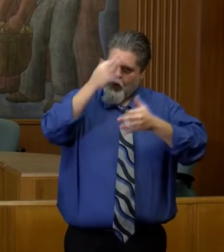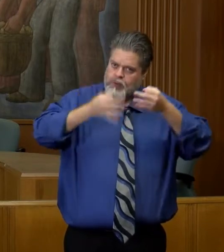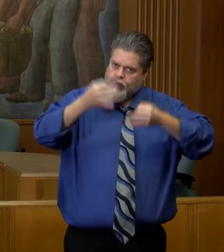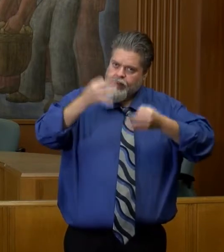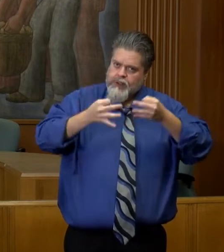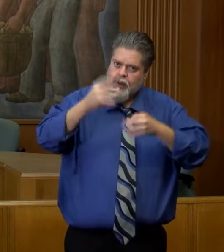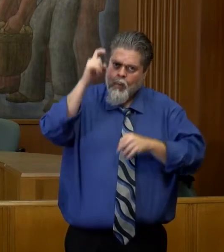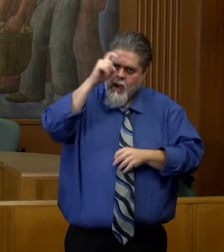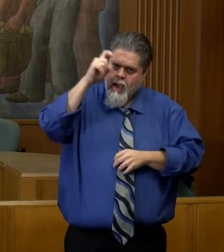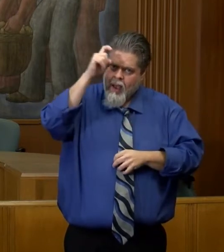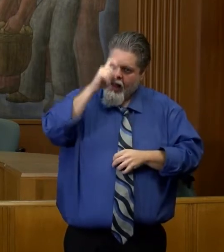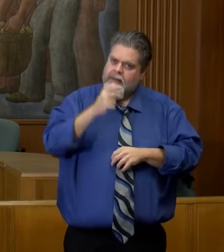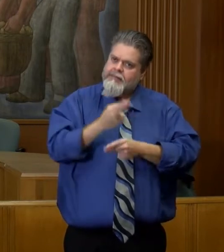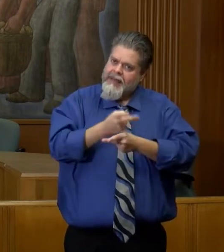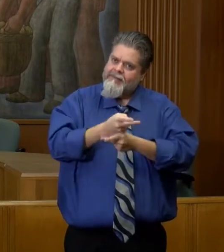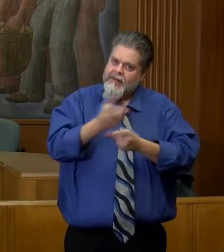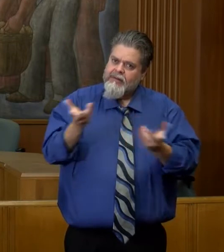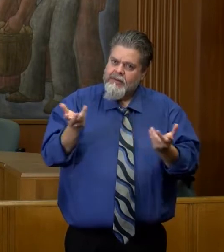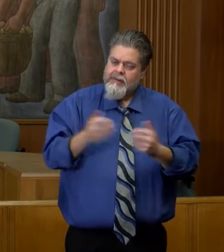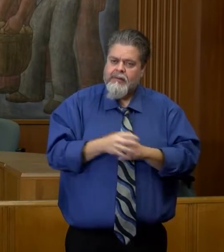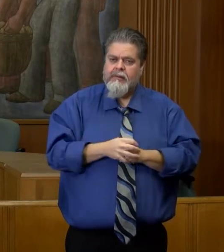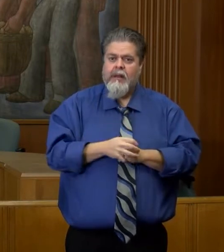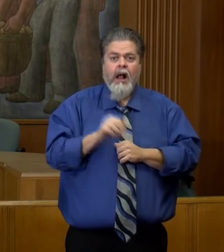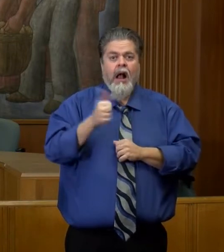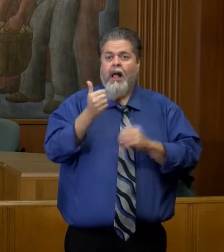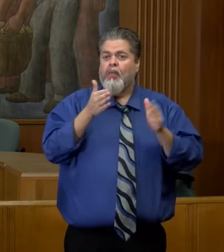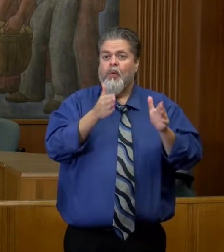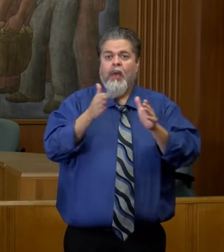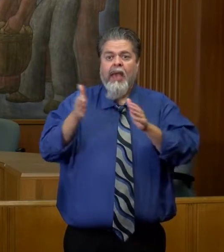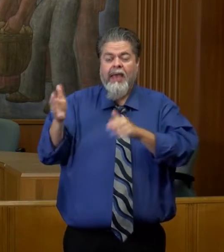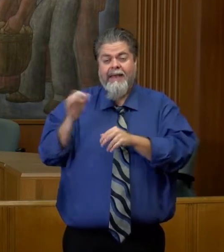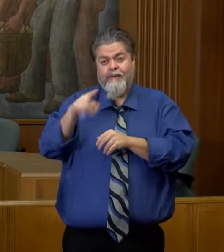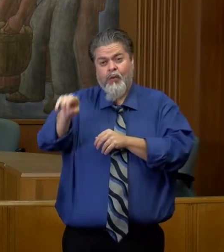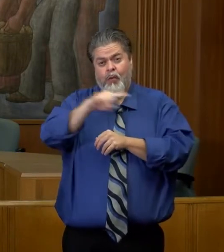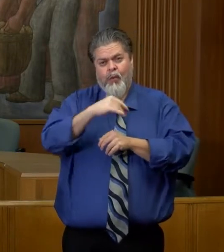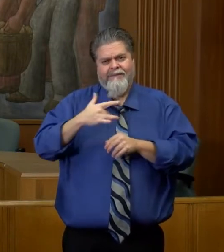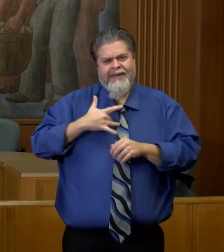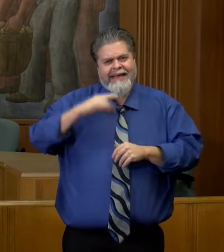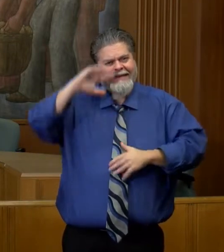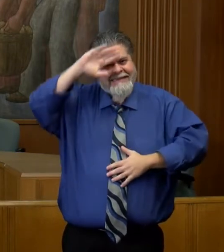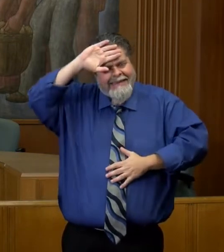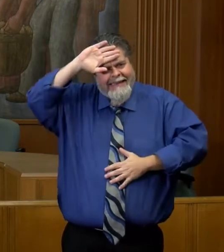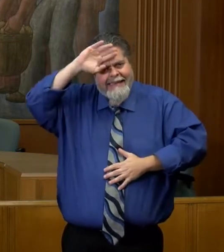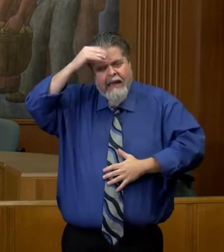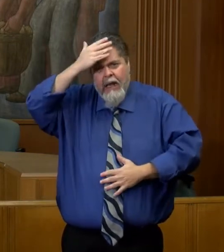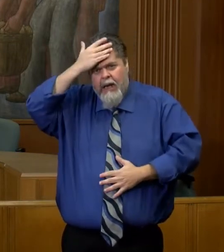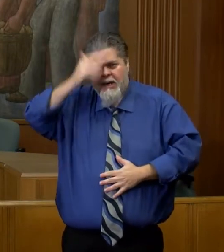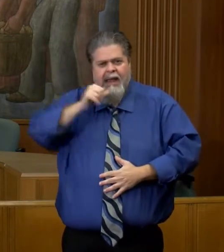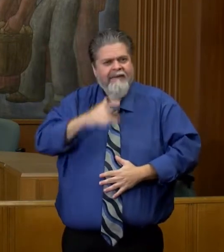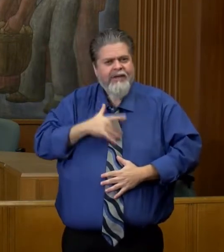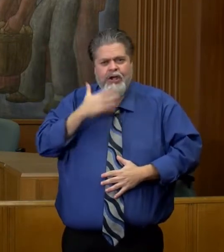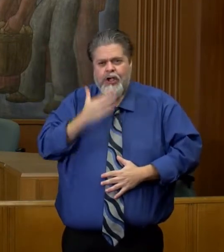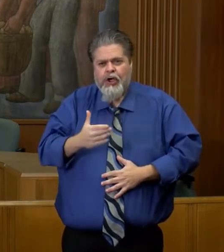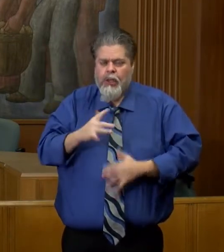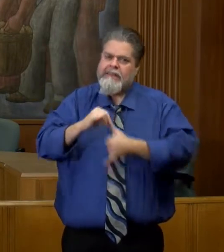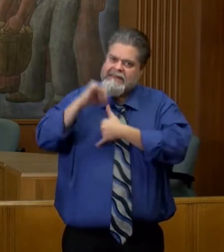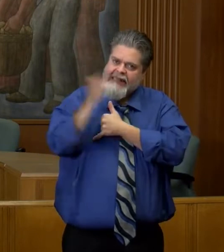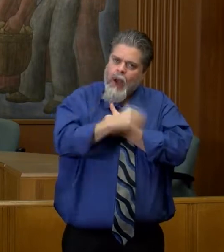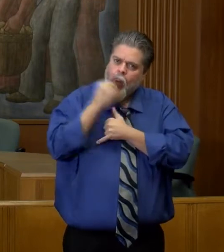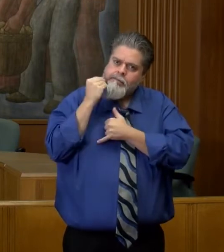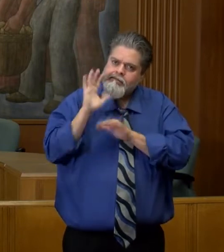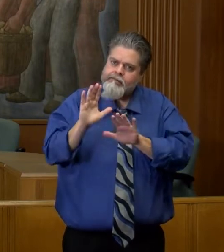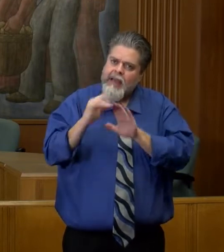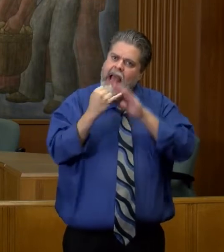Another way that we can help with that is if you have even mild symptoms, stay home. There is so much overlap